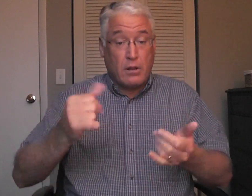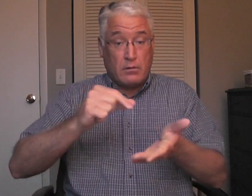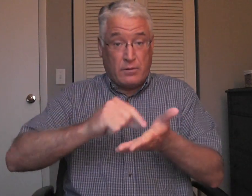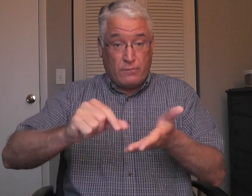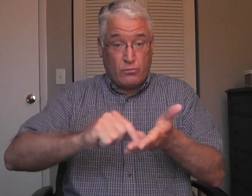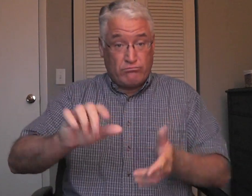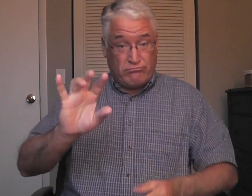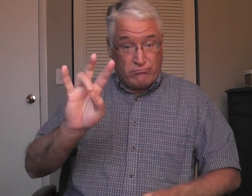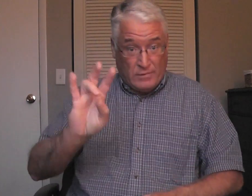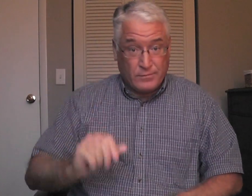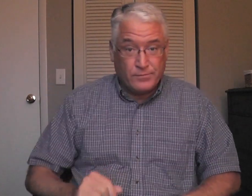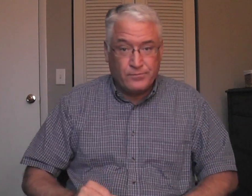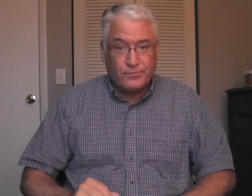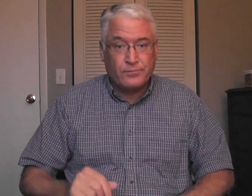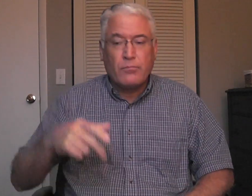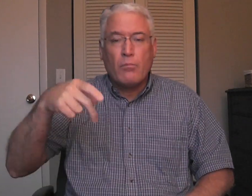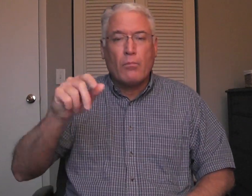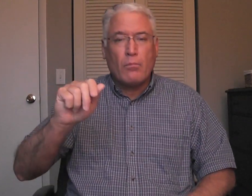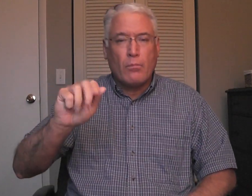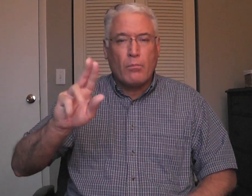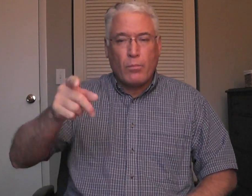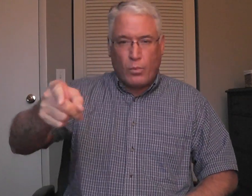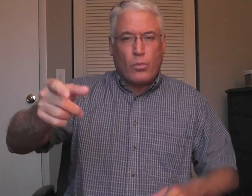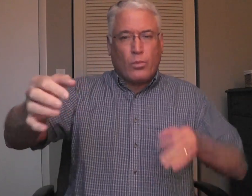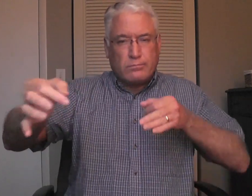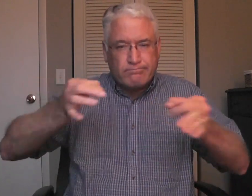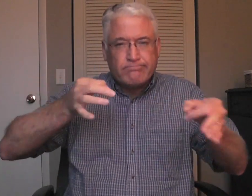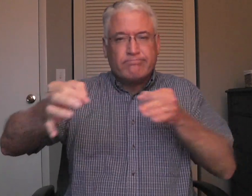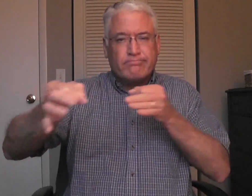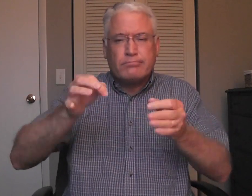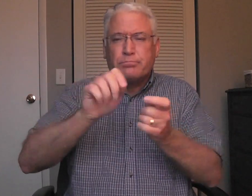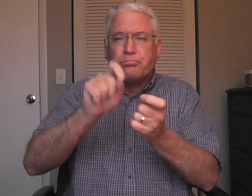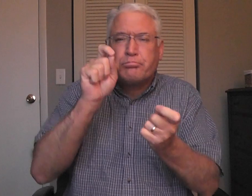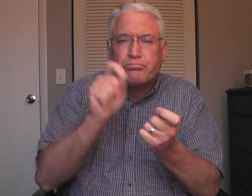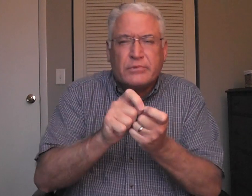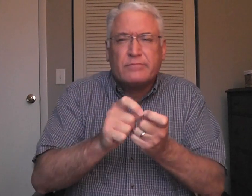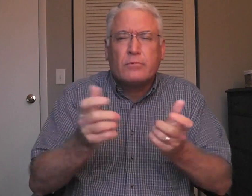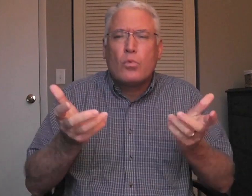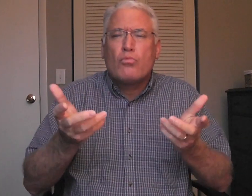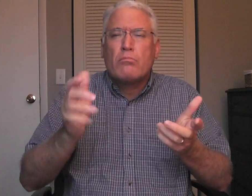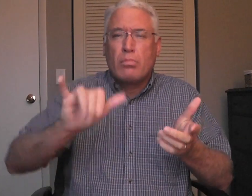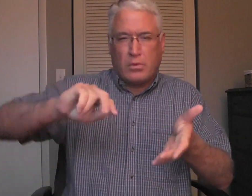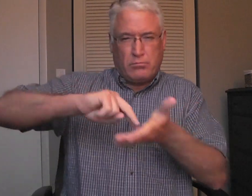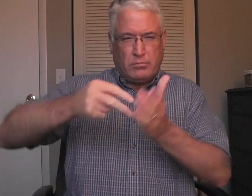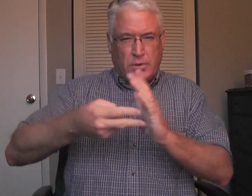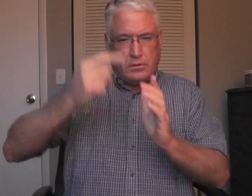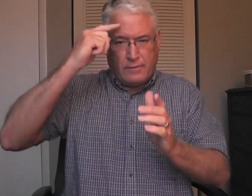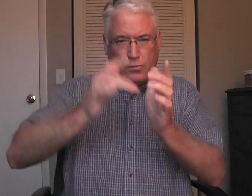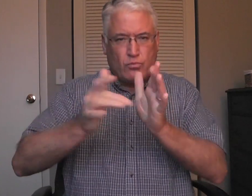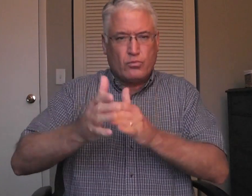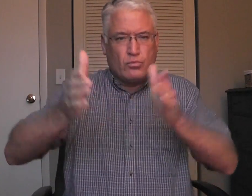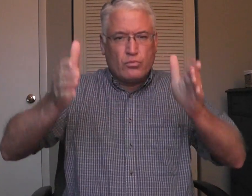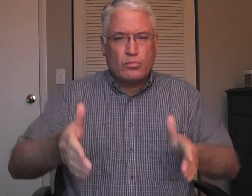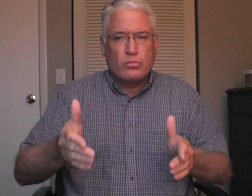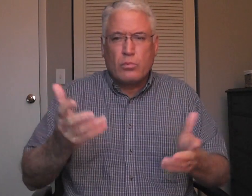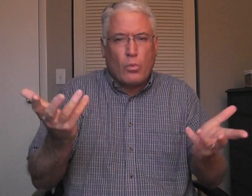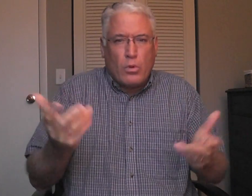Now in verse 7, Paul, he will explain to us exactly what this means for the Christian.